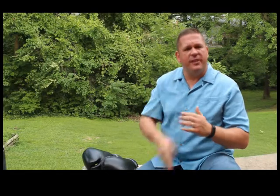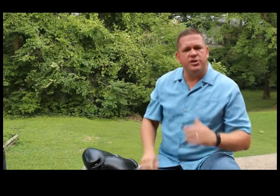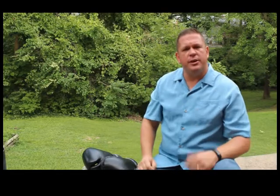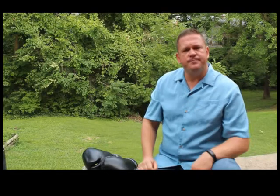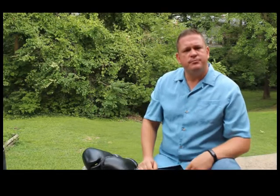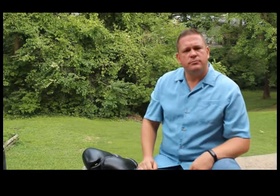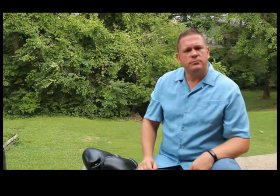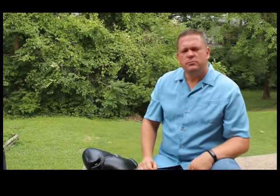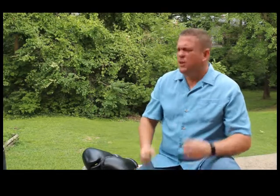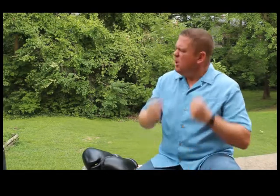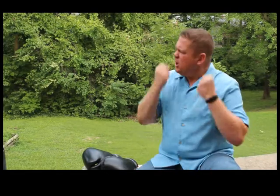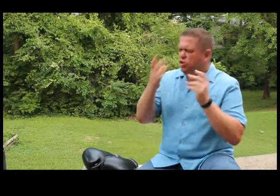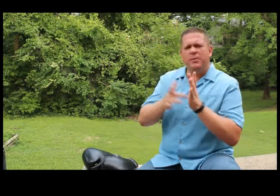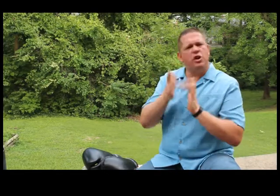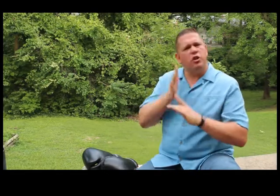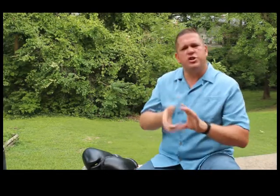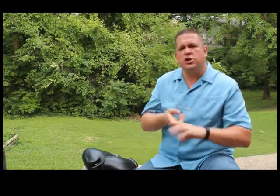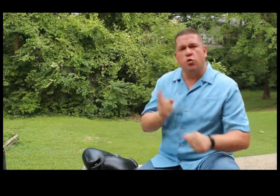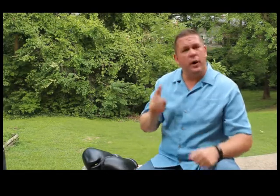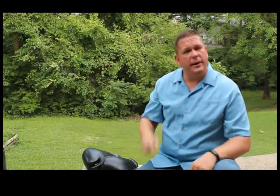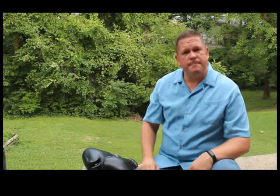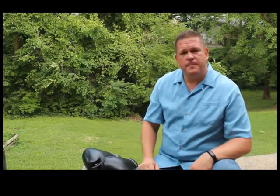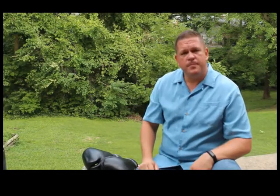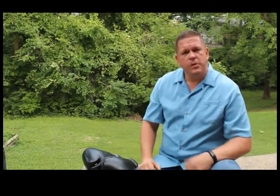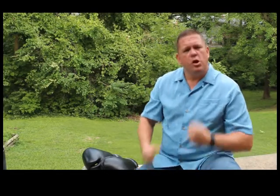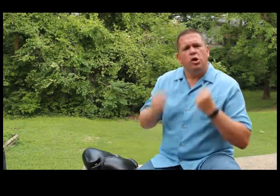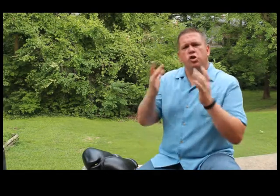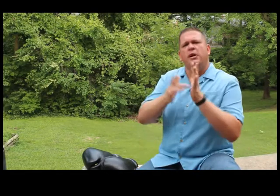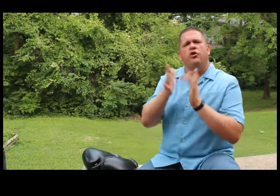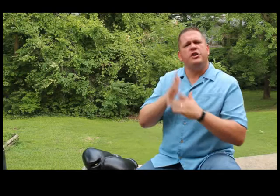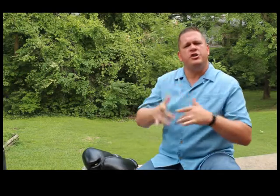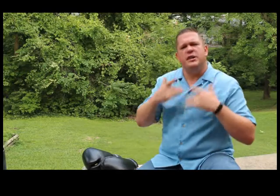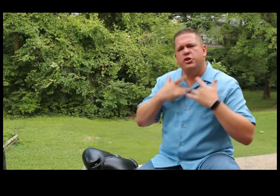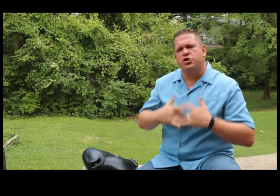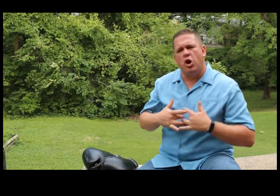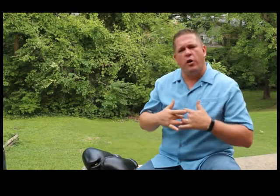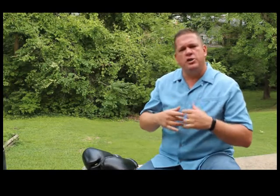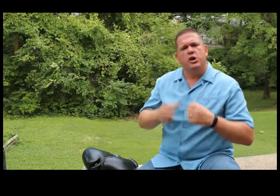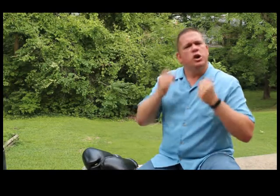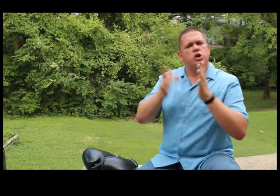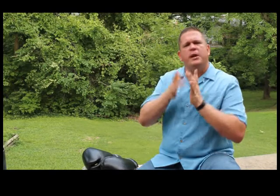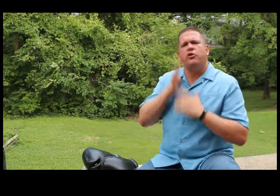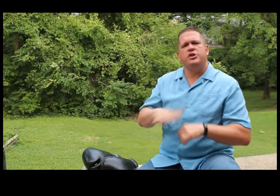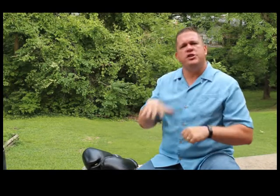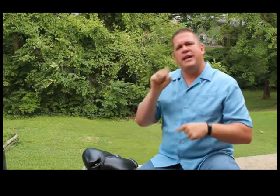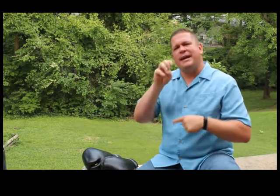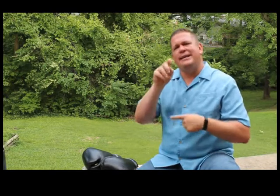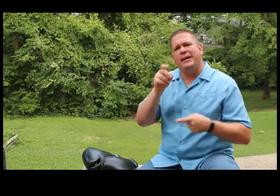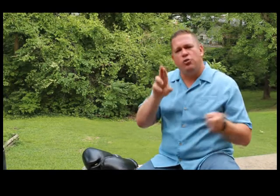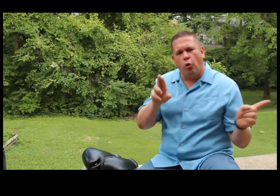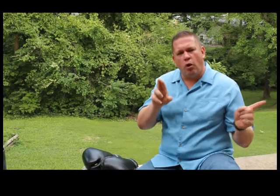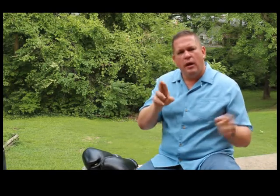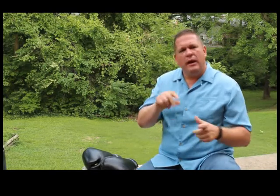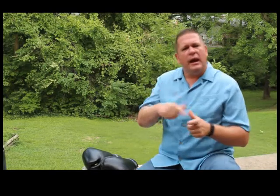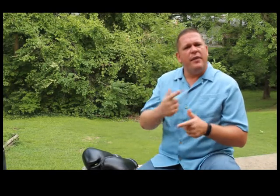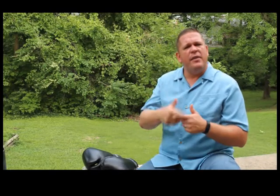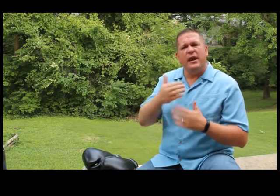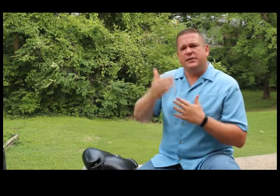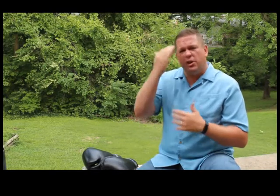finish it. Too many Christians quit. Too many Christians get discouraged. Too many Christians take a detour. And then the next thing you